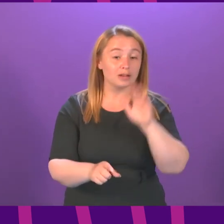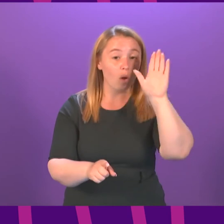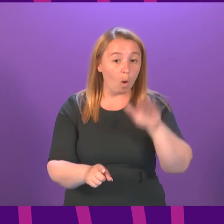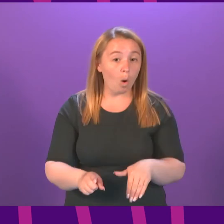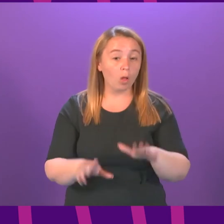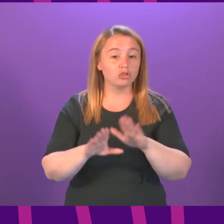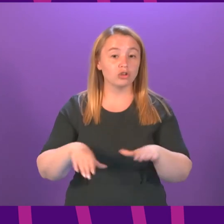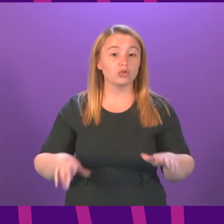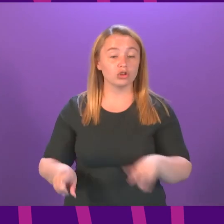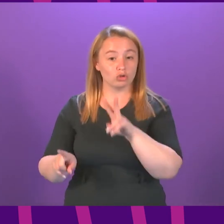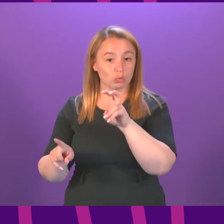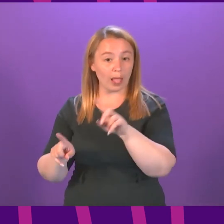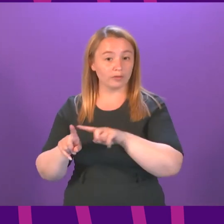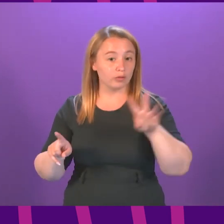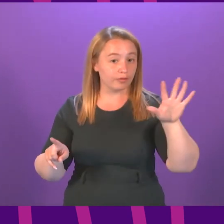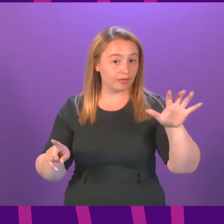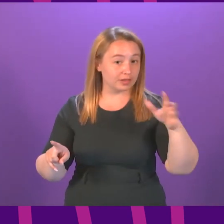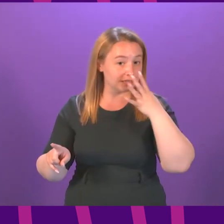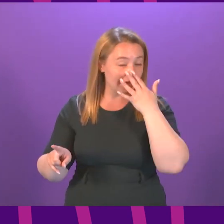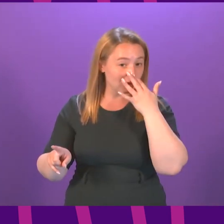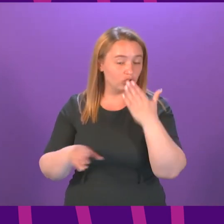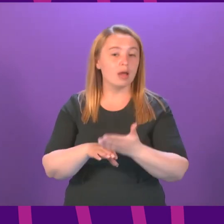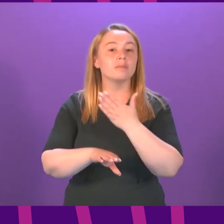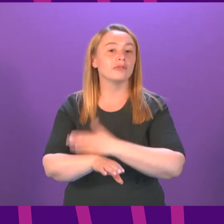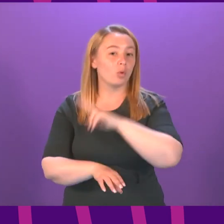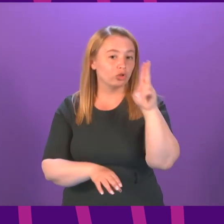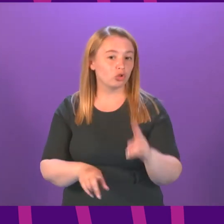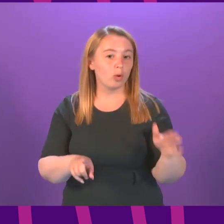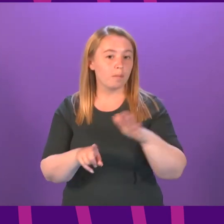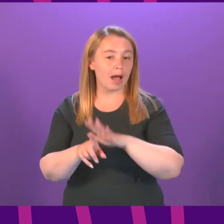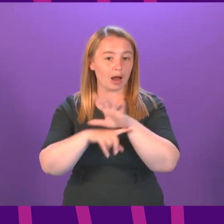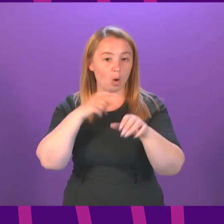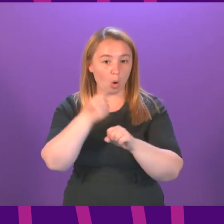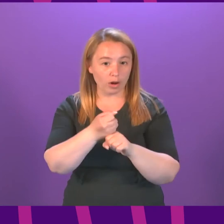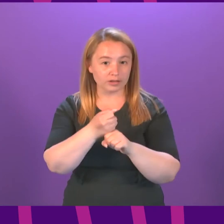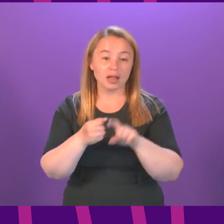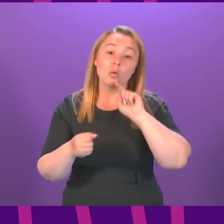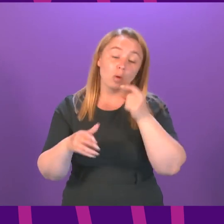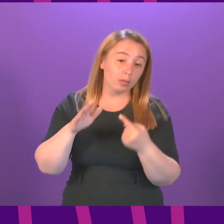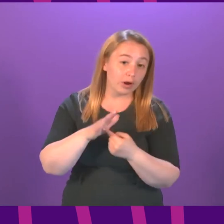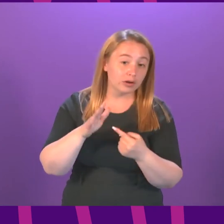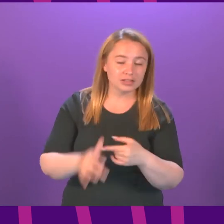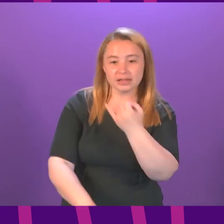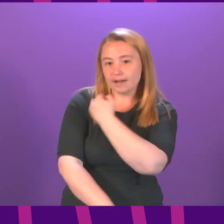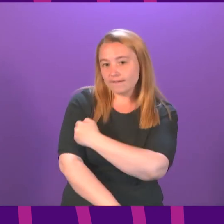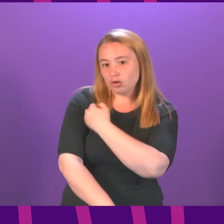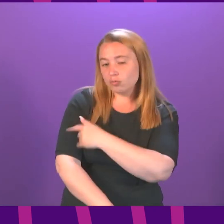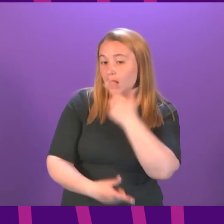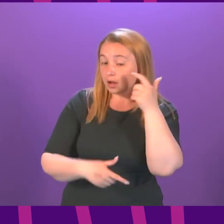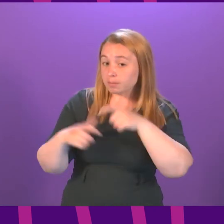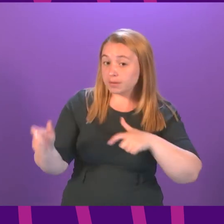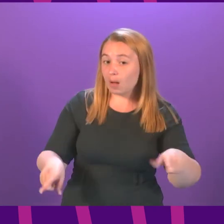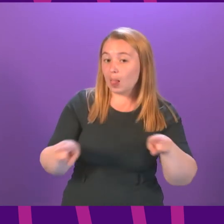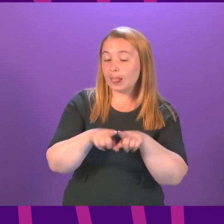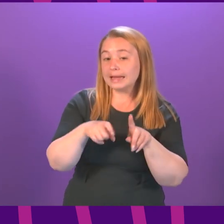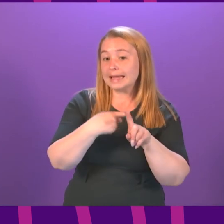in the 12 to 15 age group before schools return in August and specifically prioritise vulnerable young people like